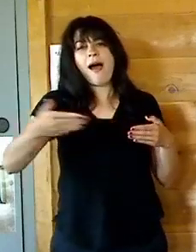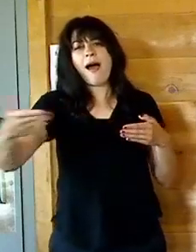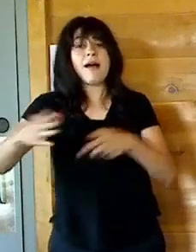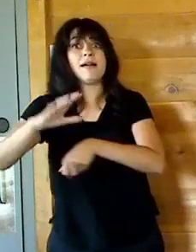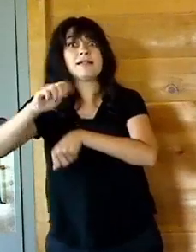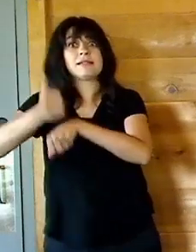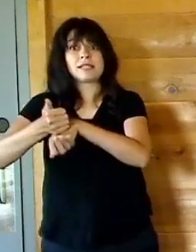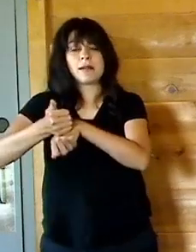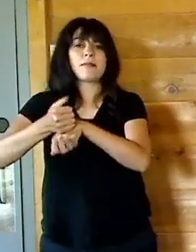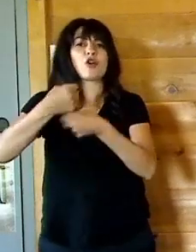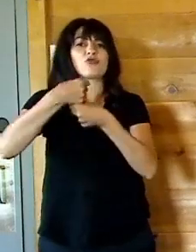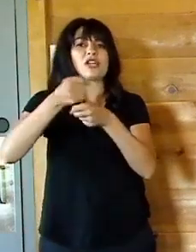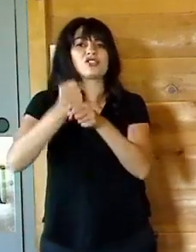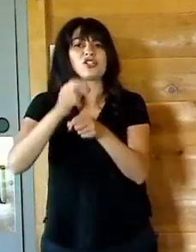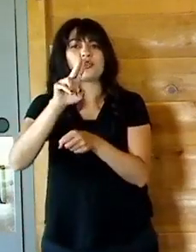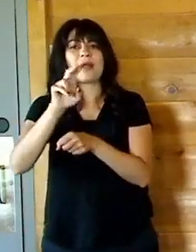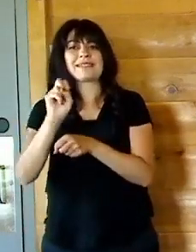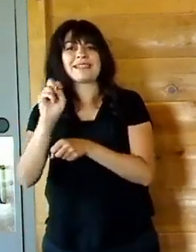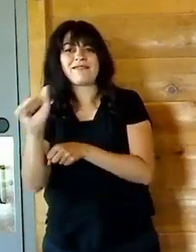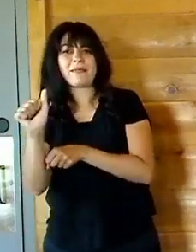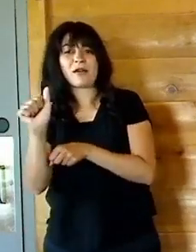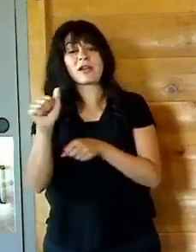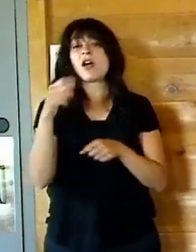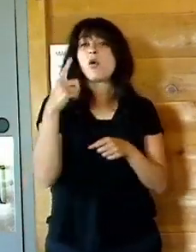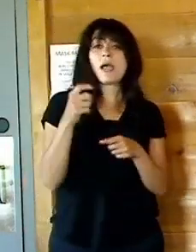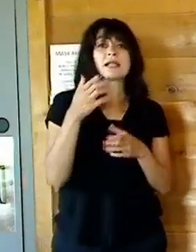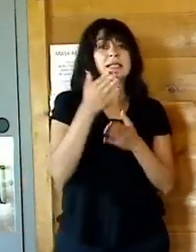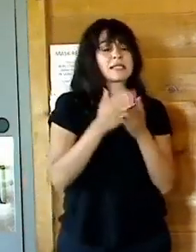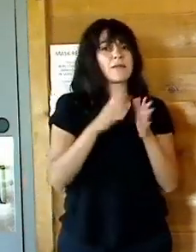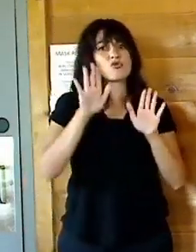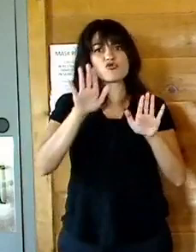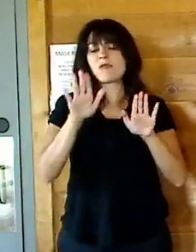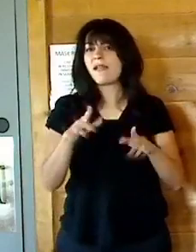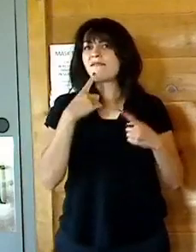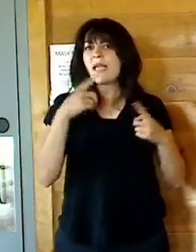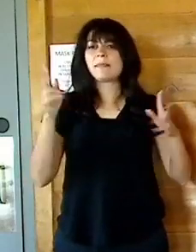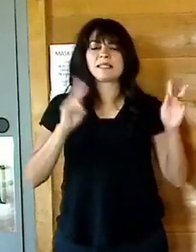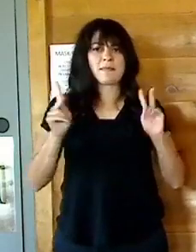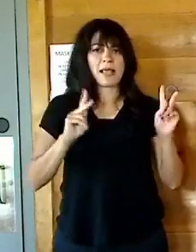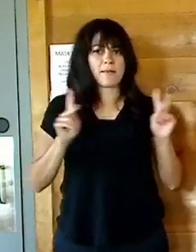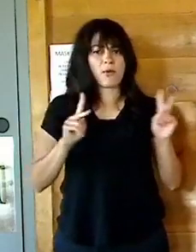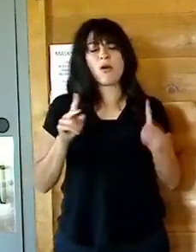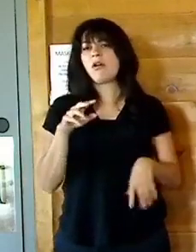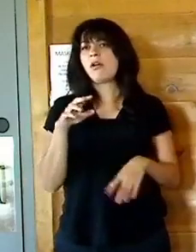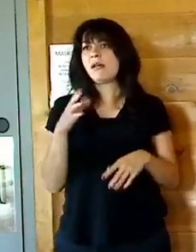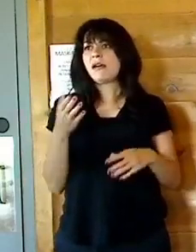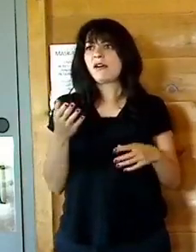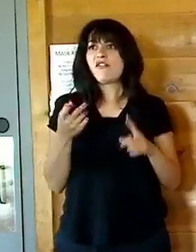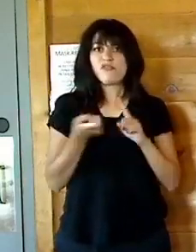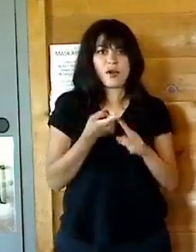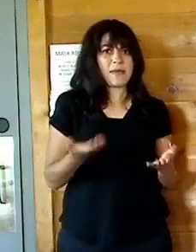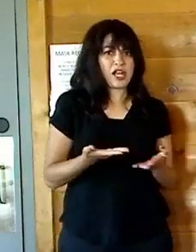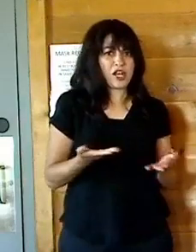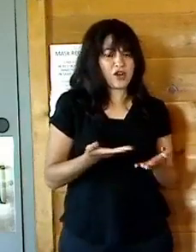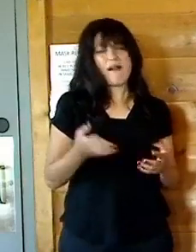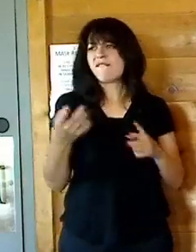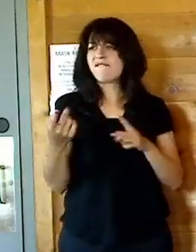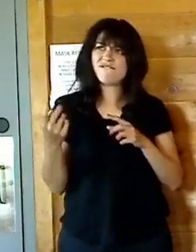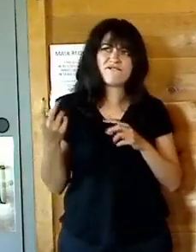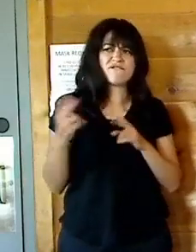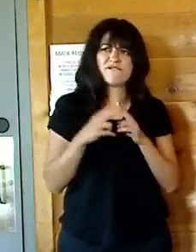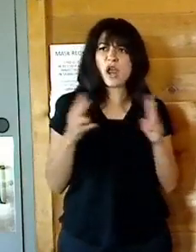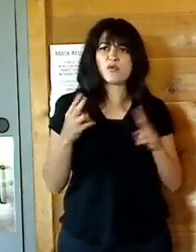patriots here in our county, like Jacobus Swartell. Oh, very popular. Yes. Very popular. Very Very popular.